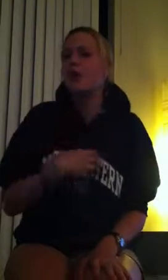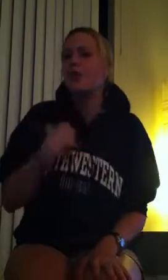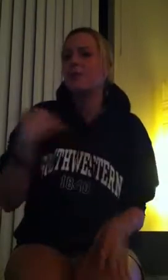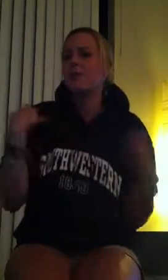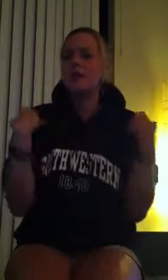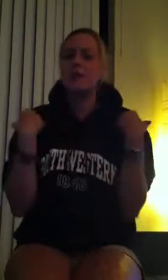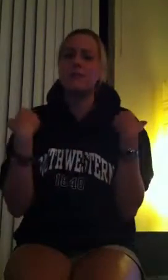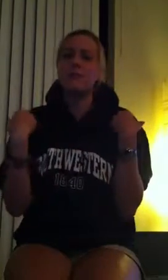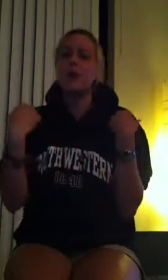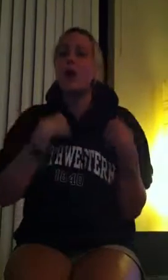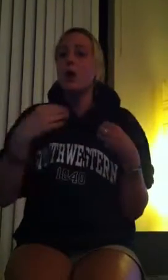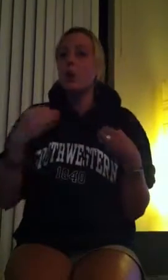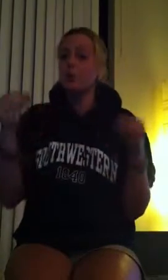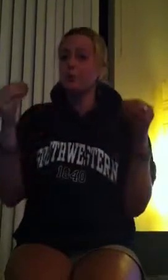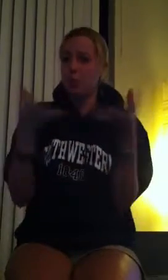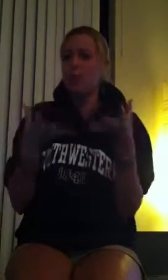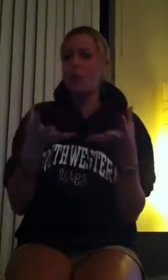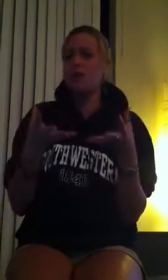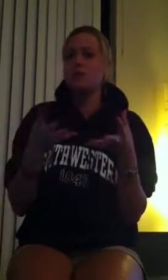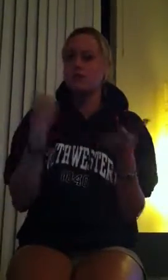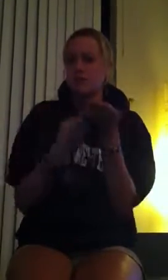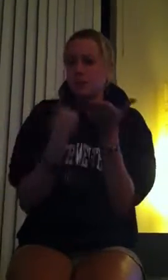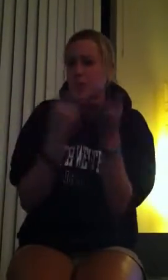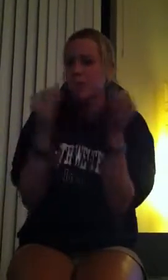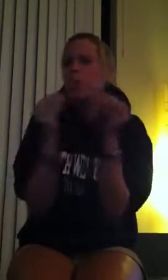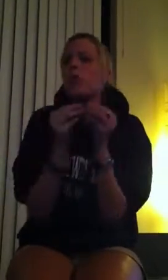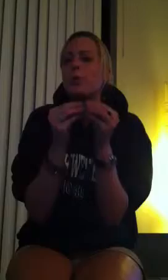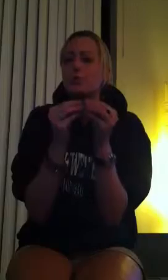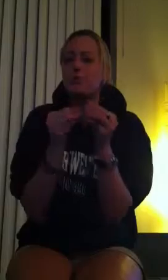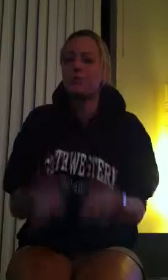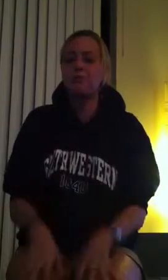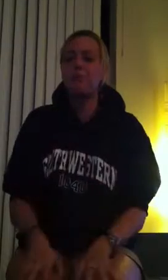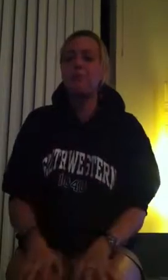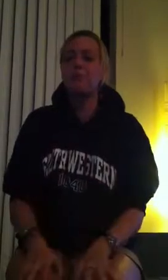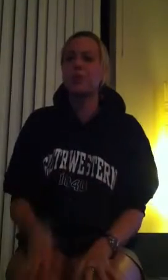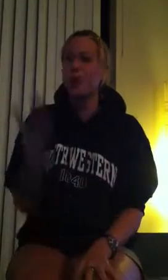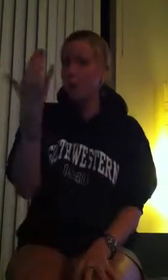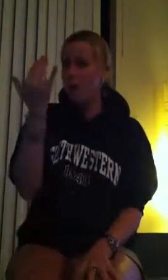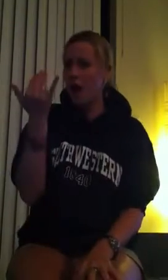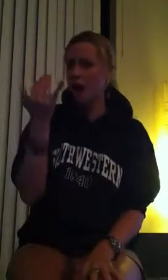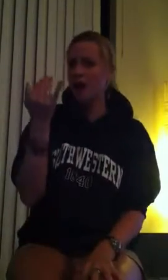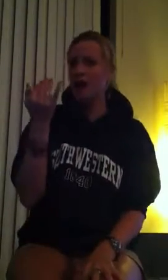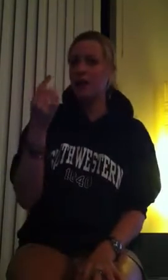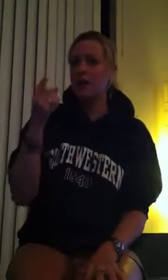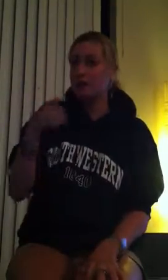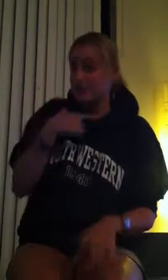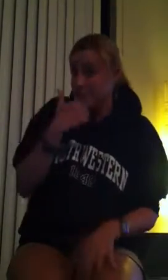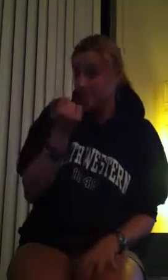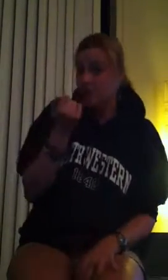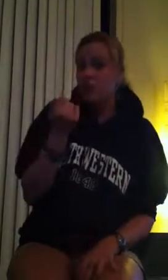he be interested in this little Arab girl with no education